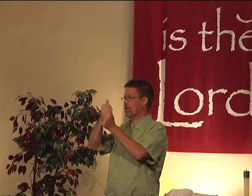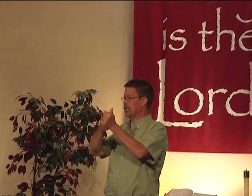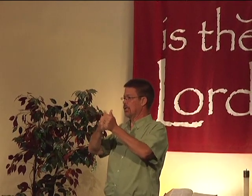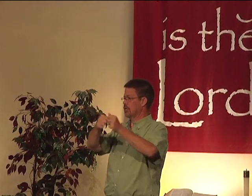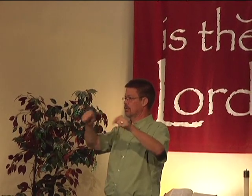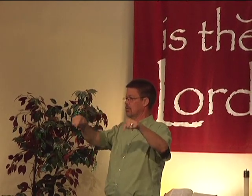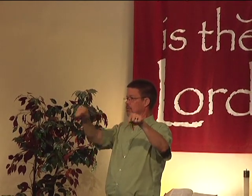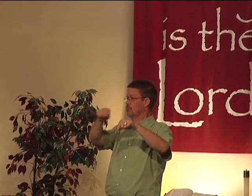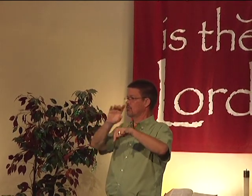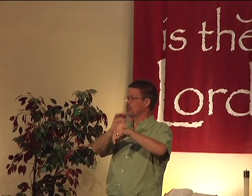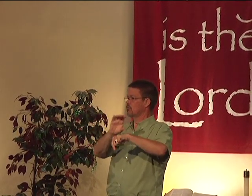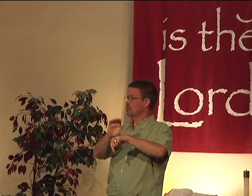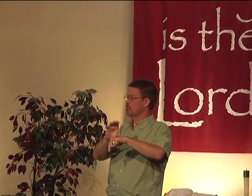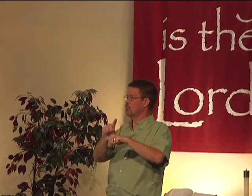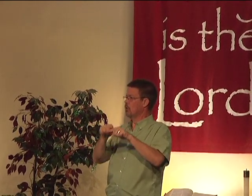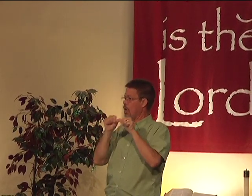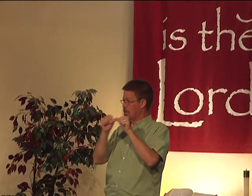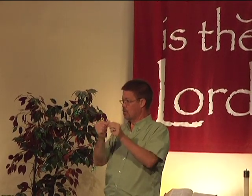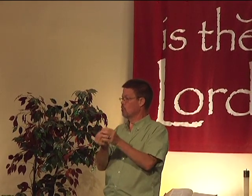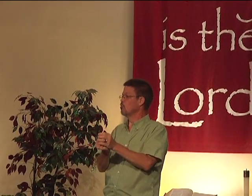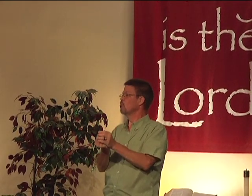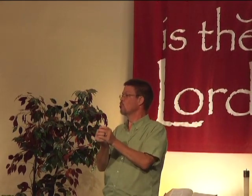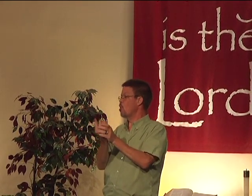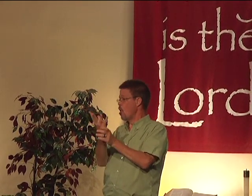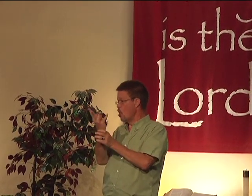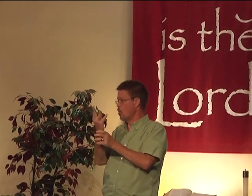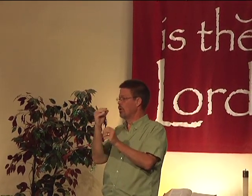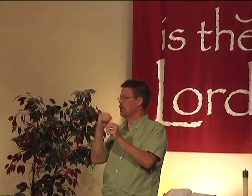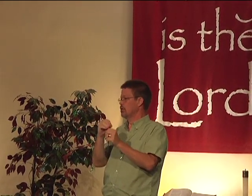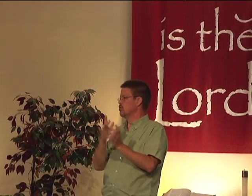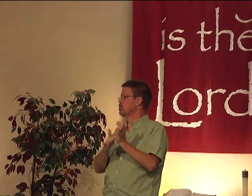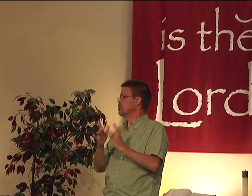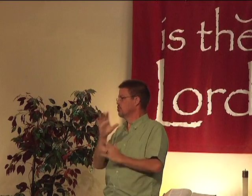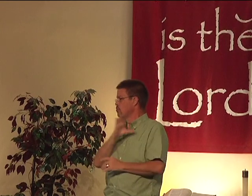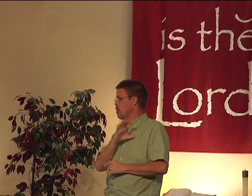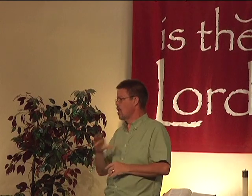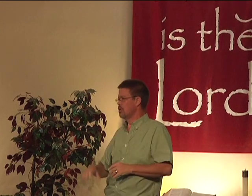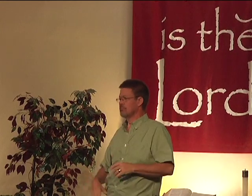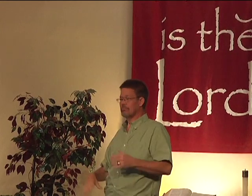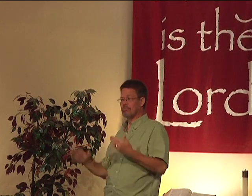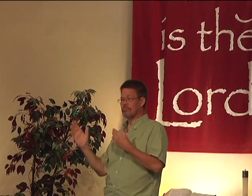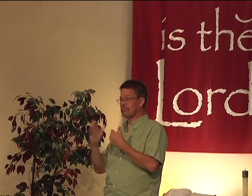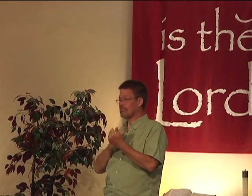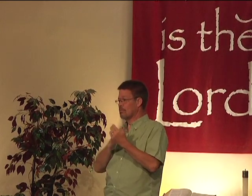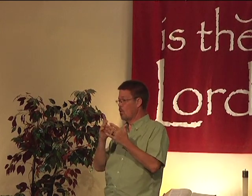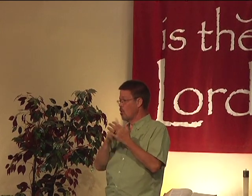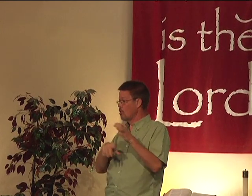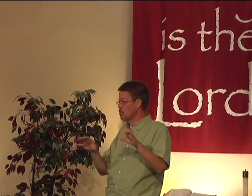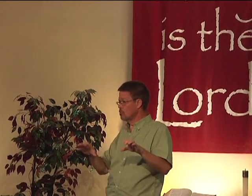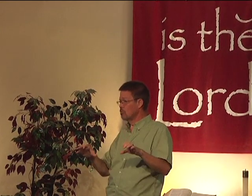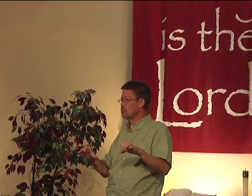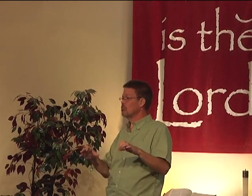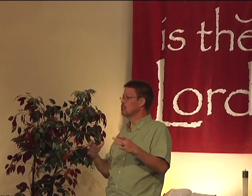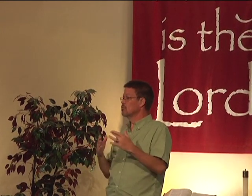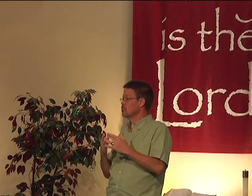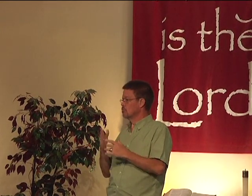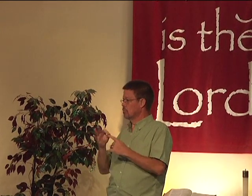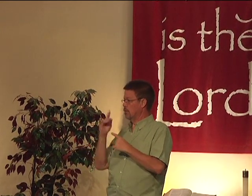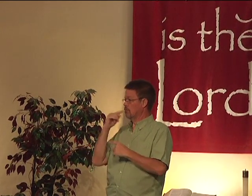For each of us here at this church, we need to continue to grow. We need to continue to go in Jesus Christ. No matter what we're going through, we come to church. Or